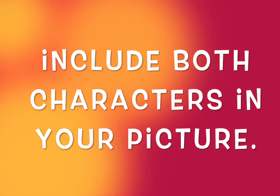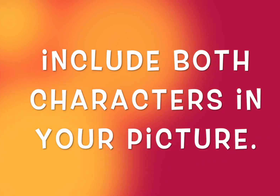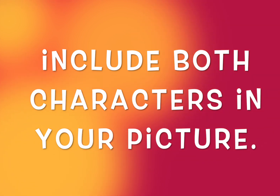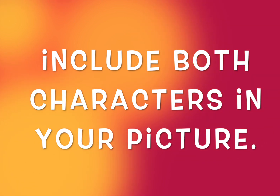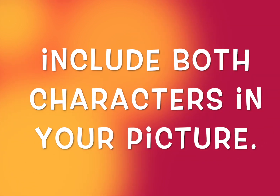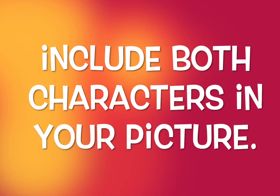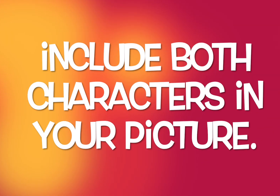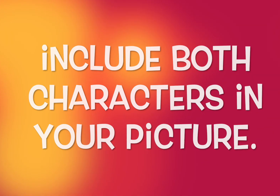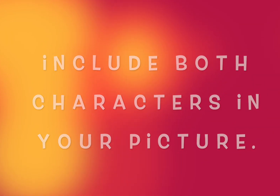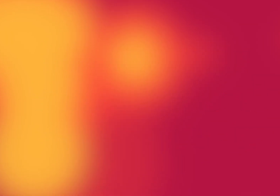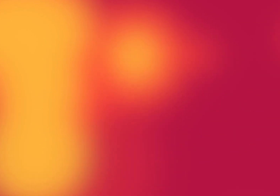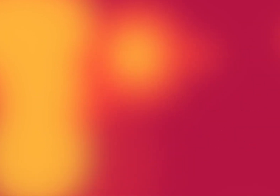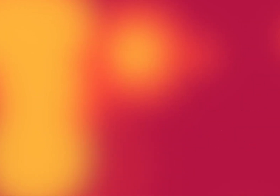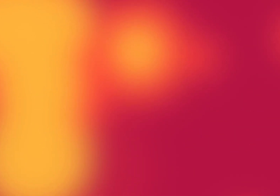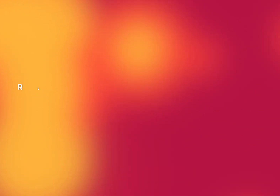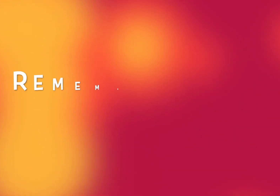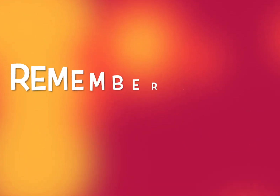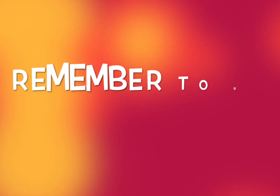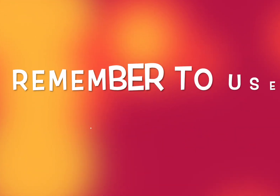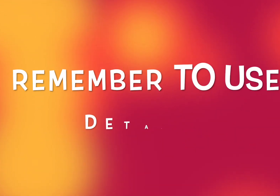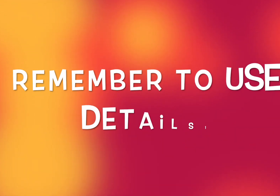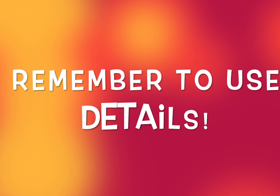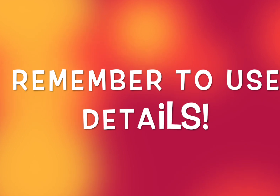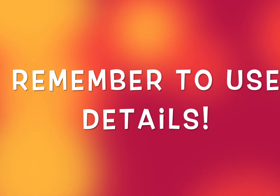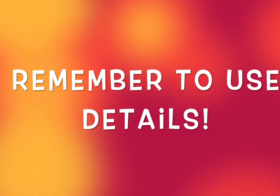And, remember, use details.